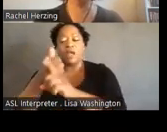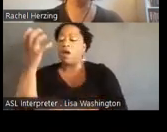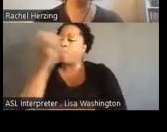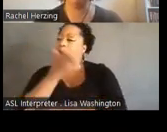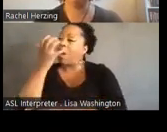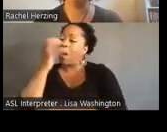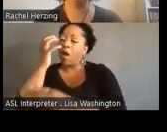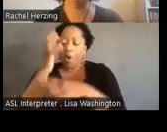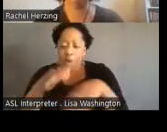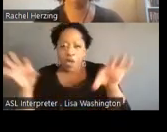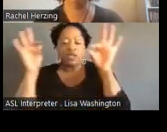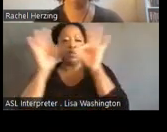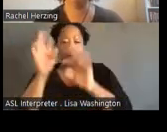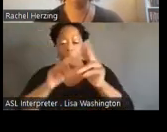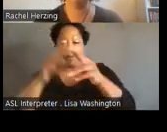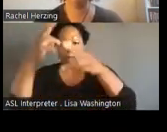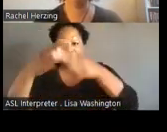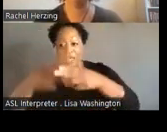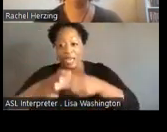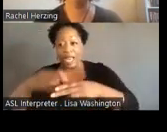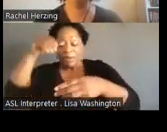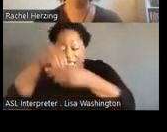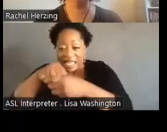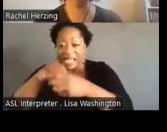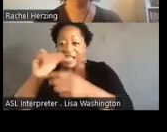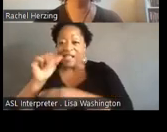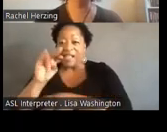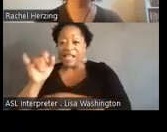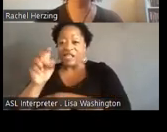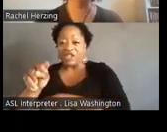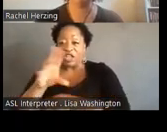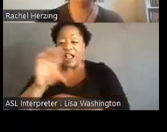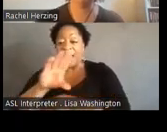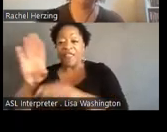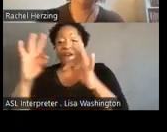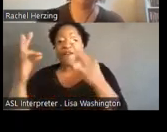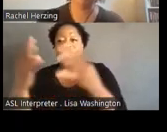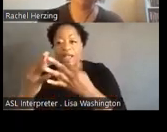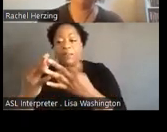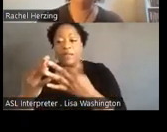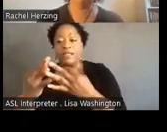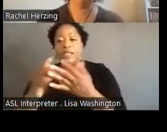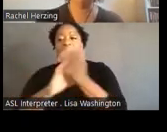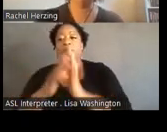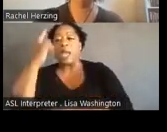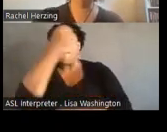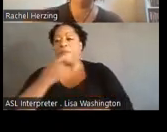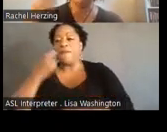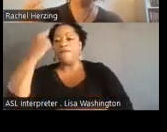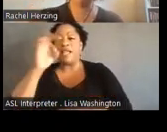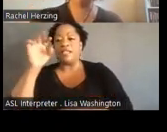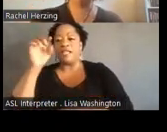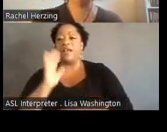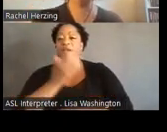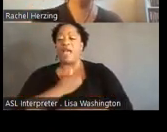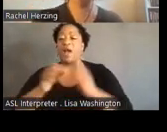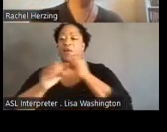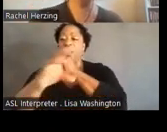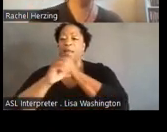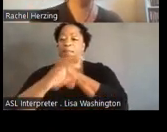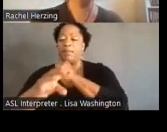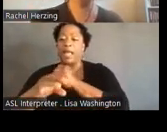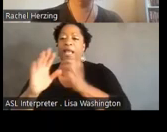people who were named on the injunctions and their loved ones be the face of the campaign and be the primary